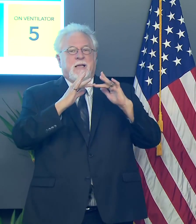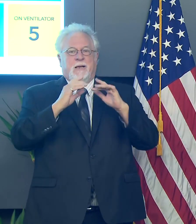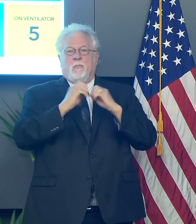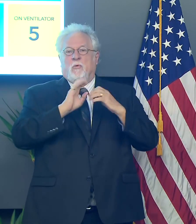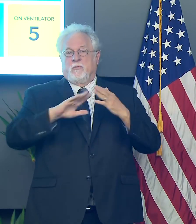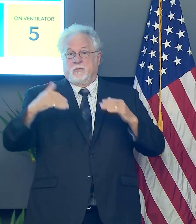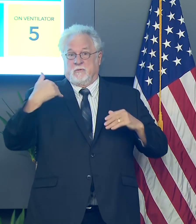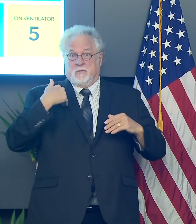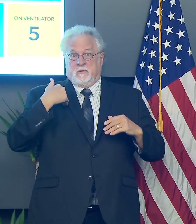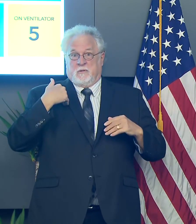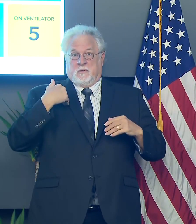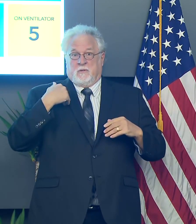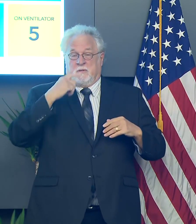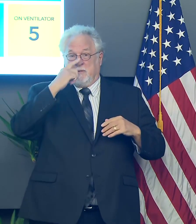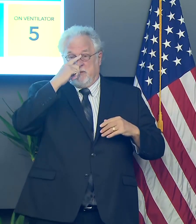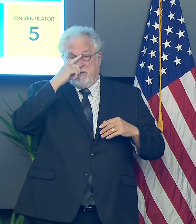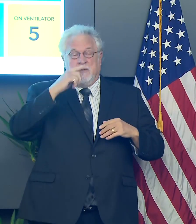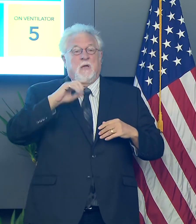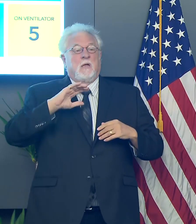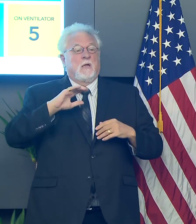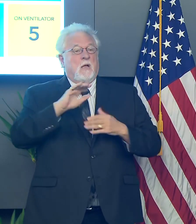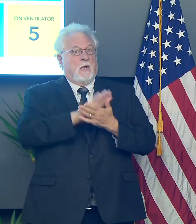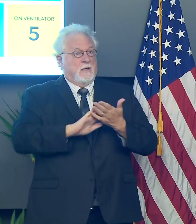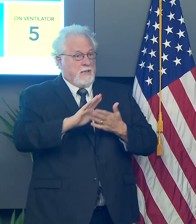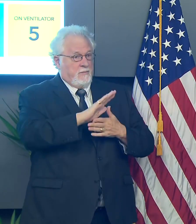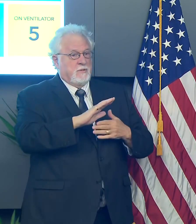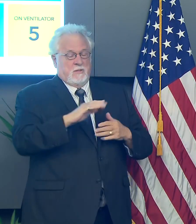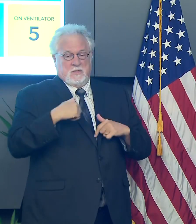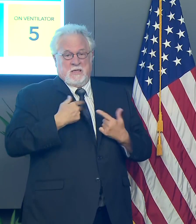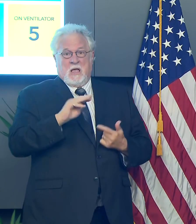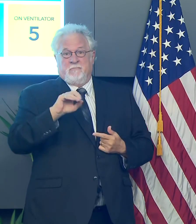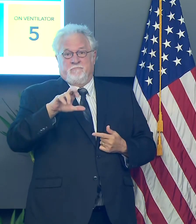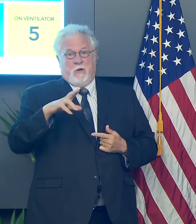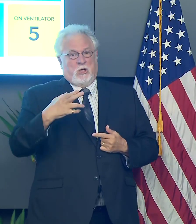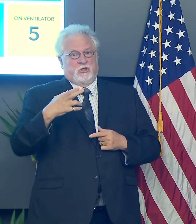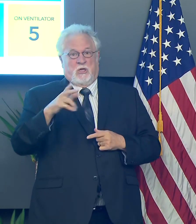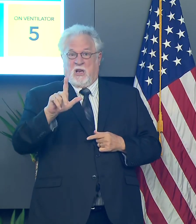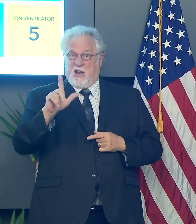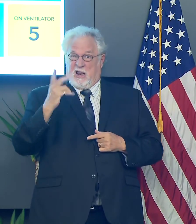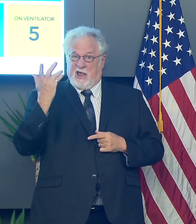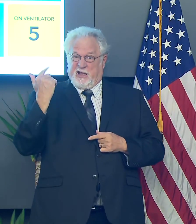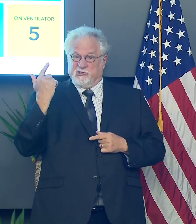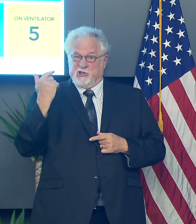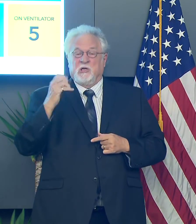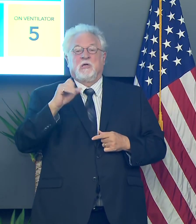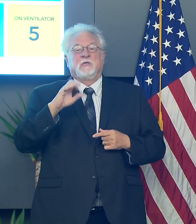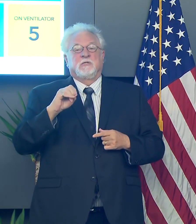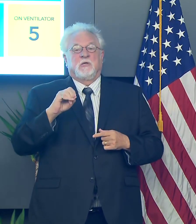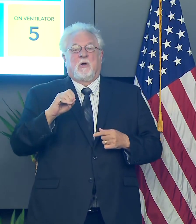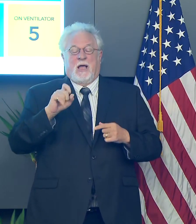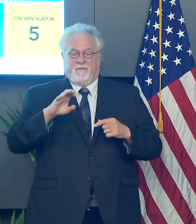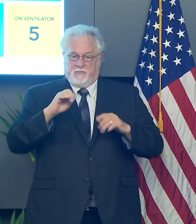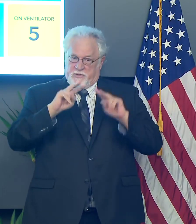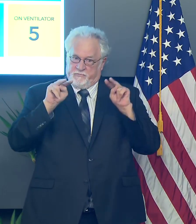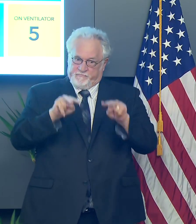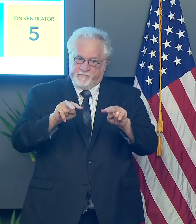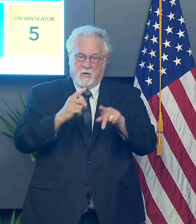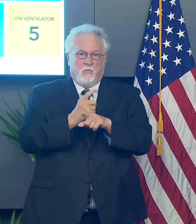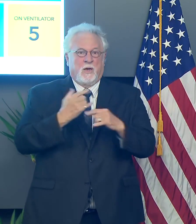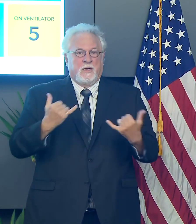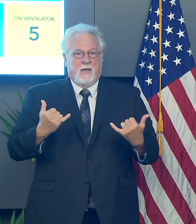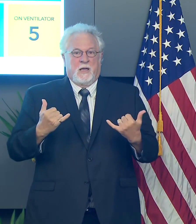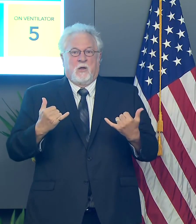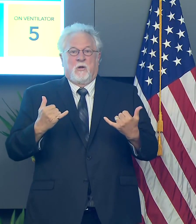seen, um, on our campuses since March of last year. And so we have to be especially vigilant right now,